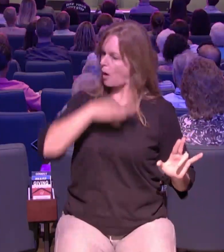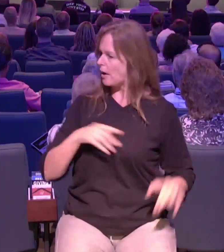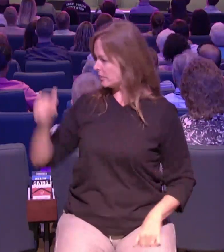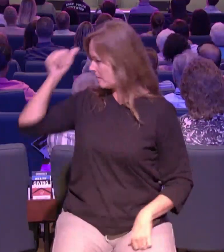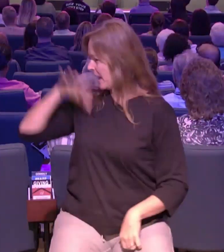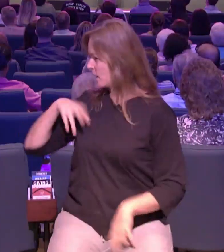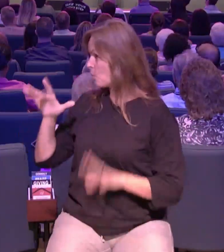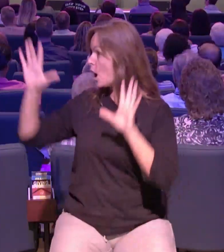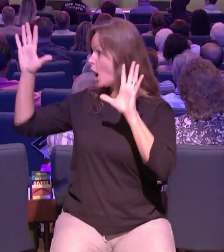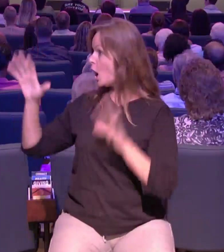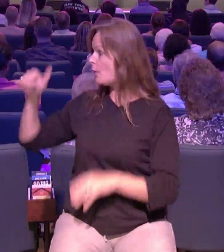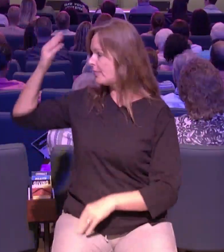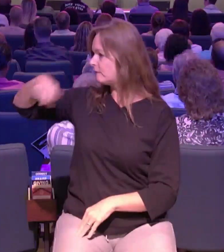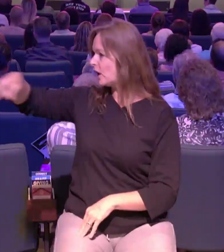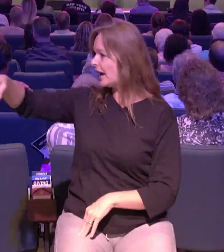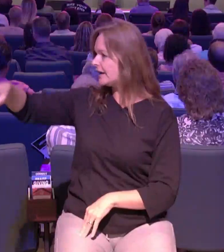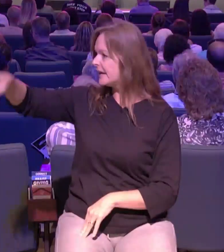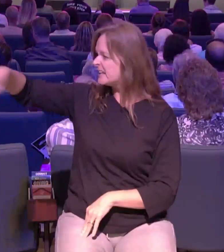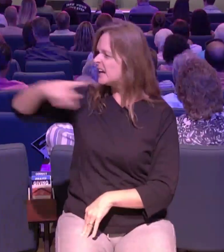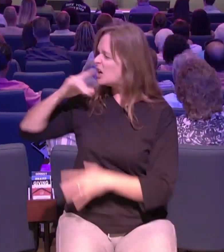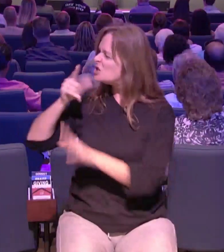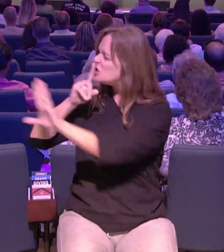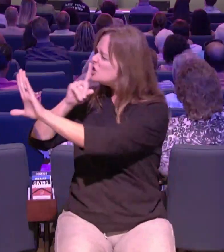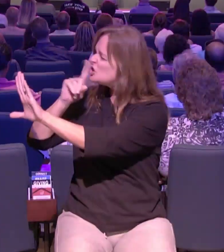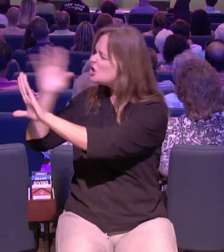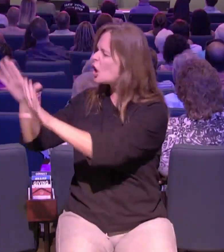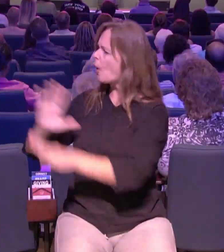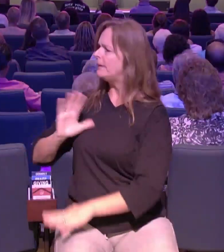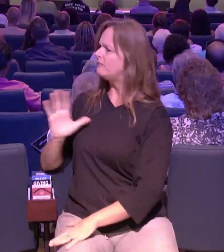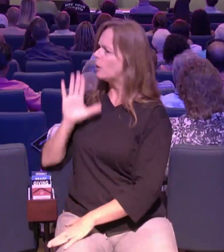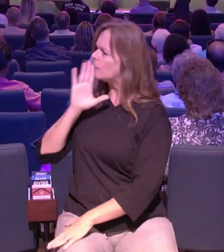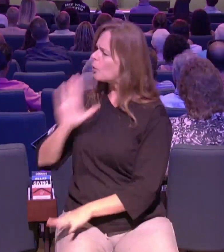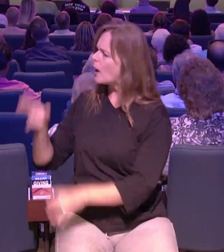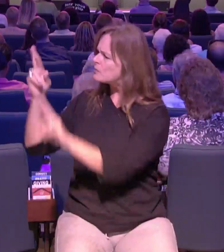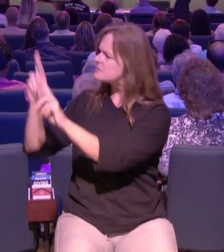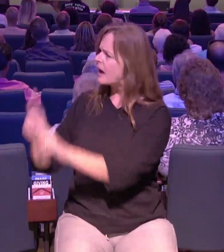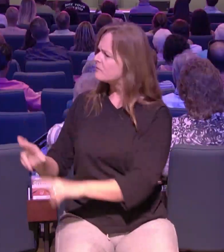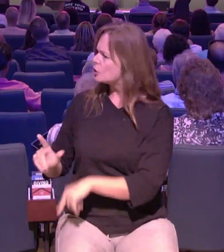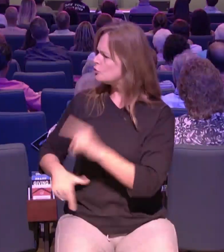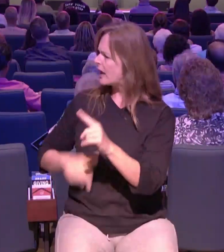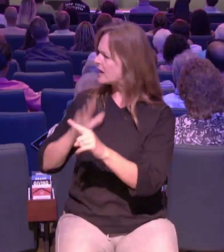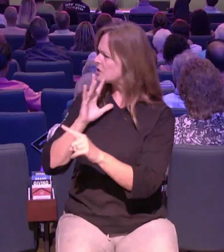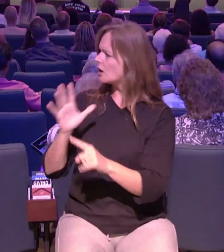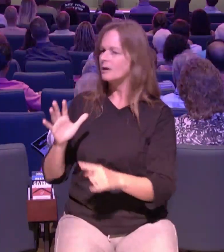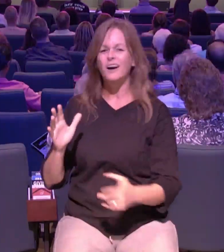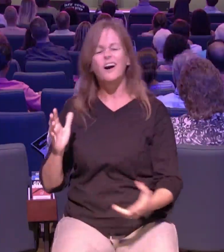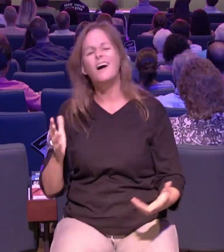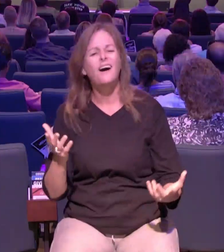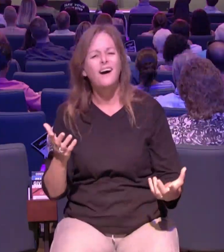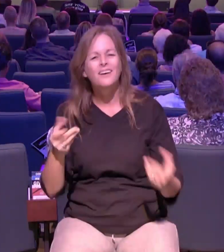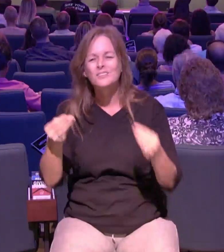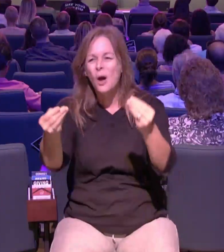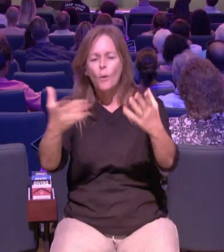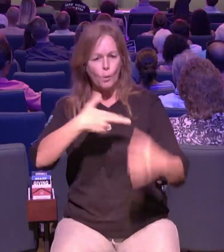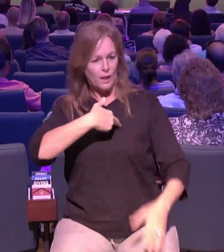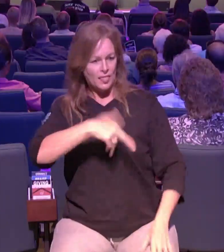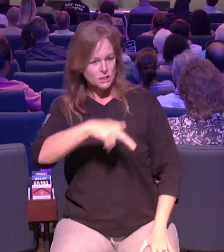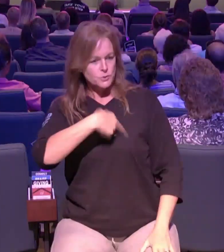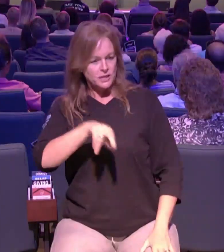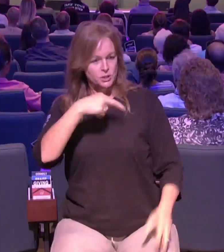we didn't let women talk in our church they weren't allowed to talk i mean we're just crazy things religious people get so crazy